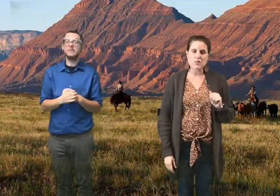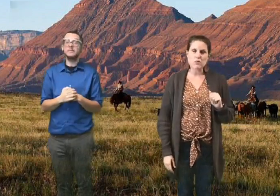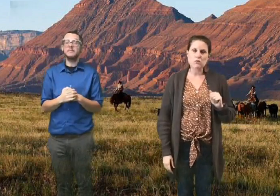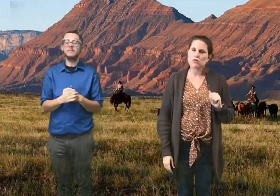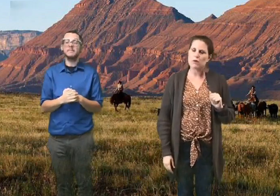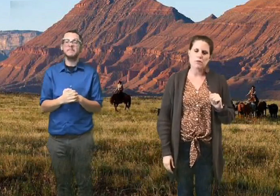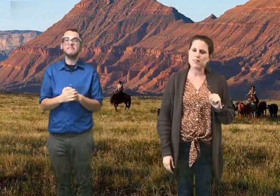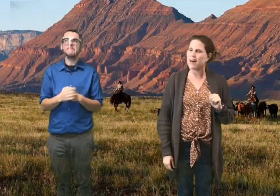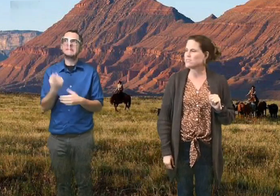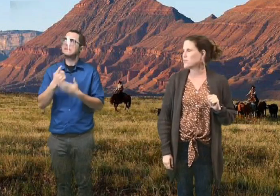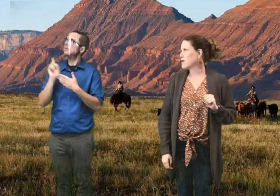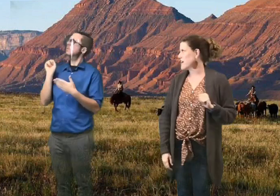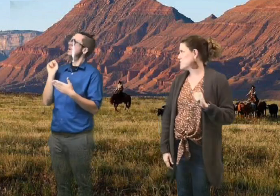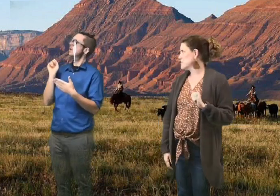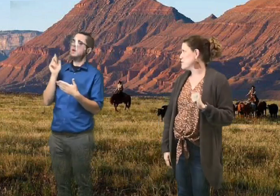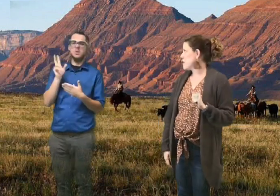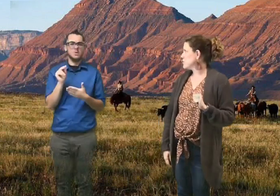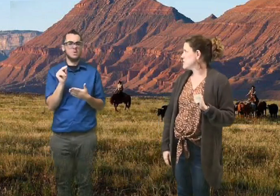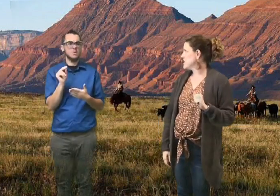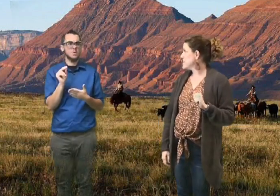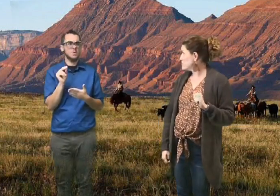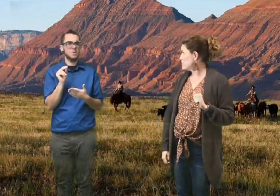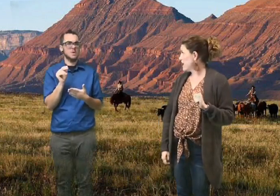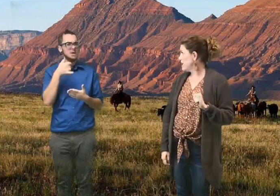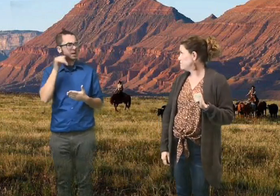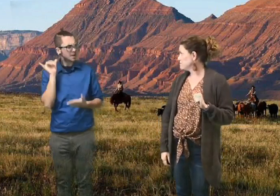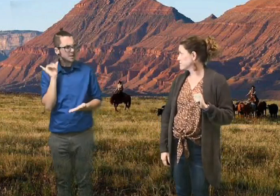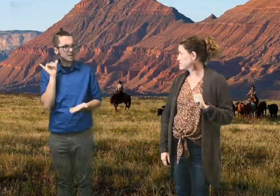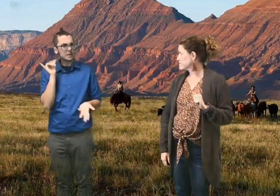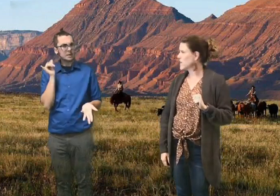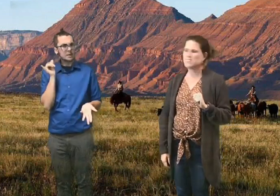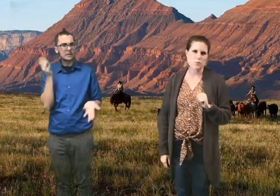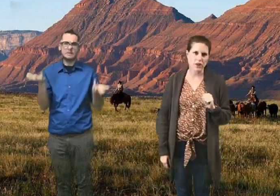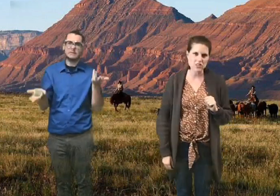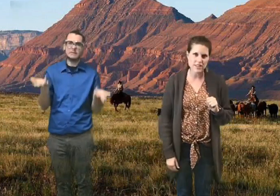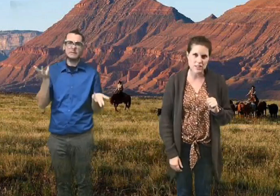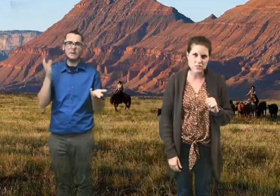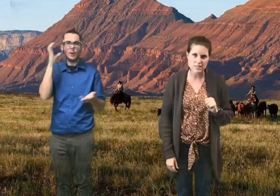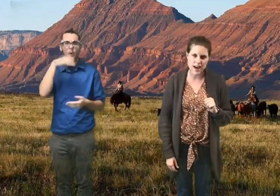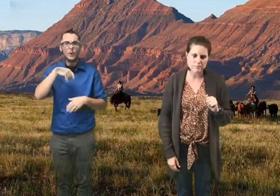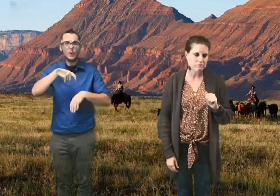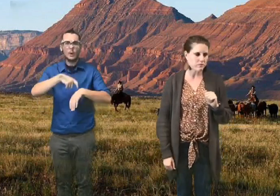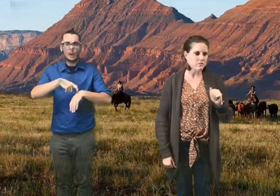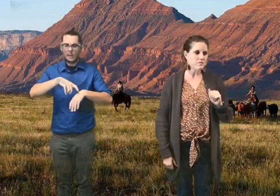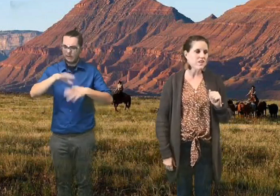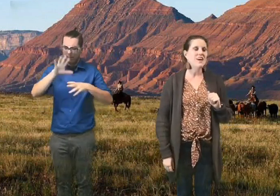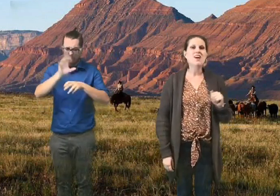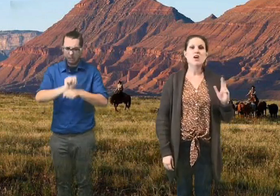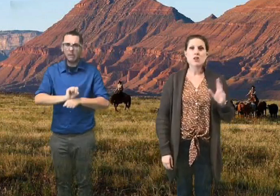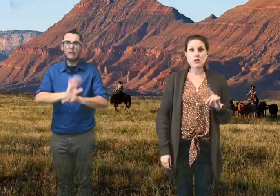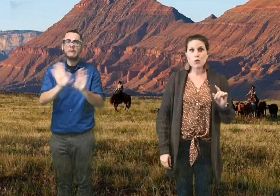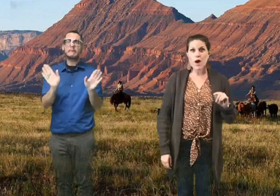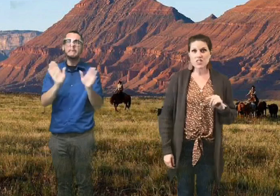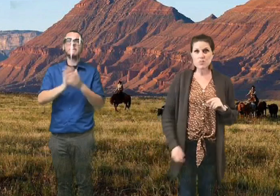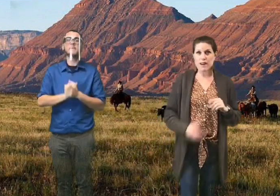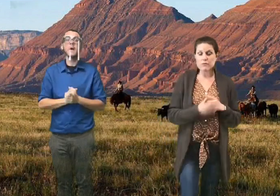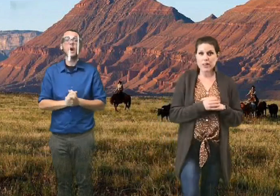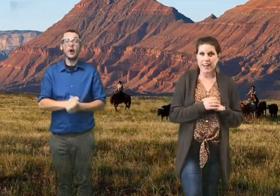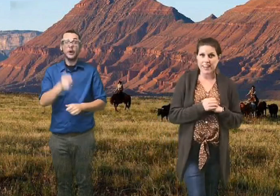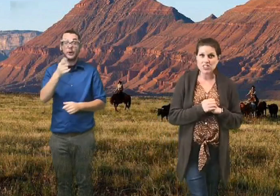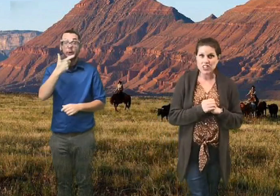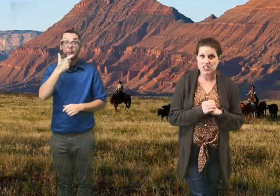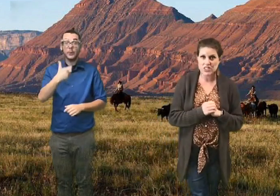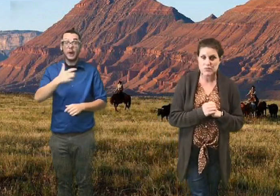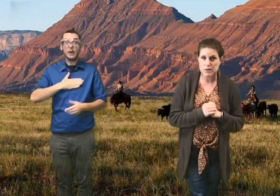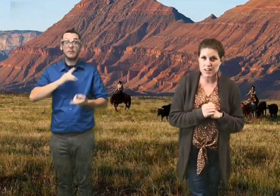week, well that wouldn't be last week. would actually probably be yesterday. It's weird to get used to that. You watched my